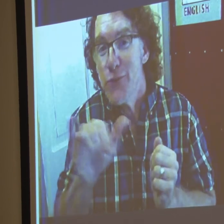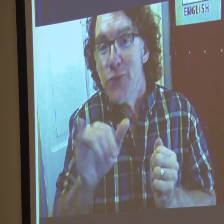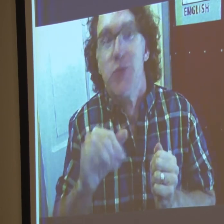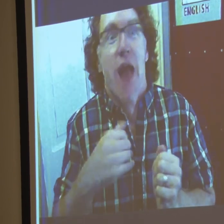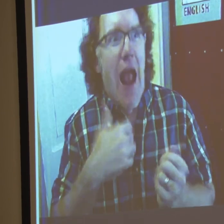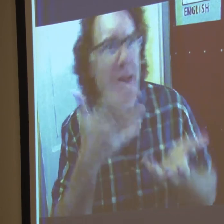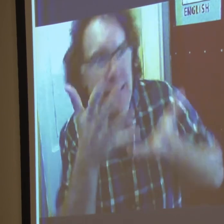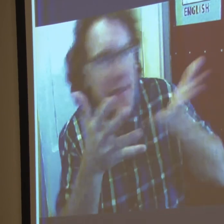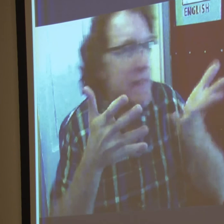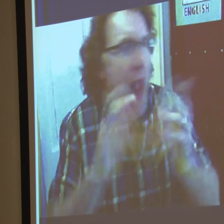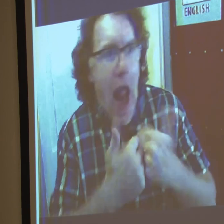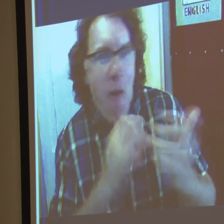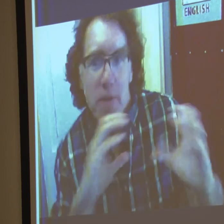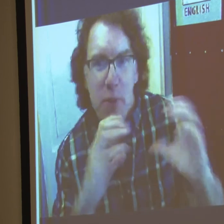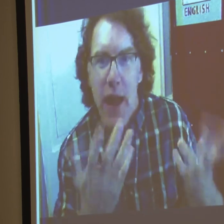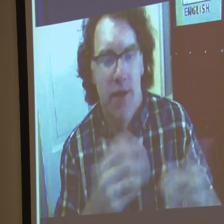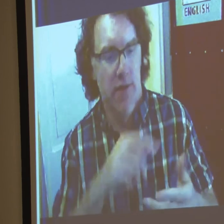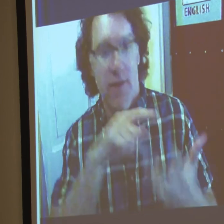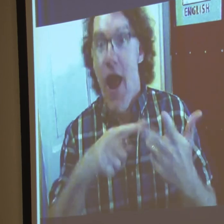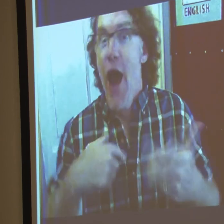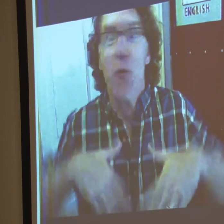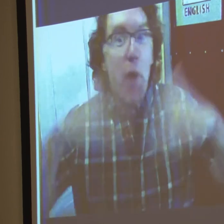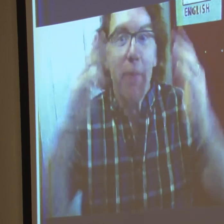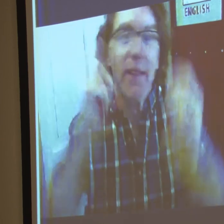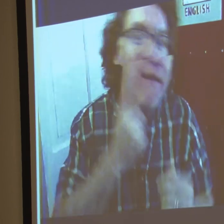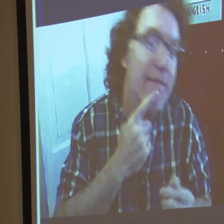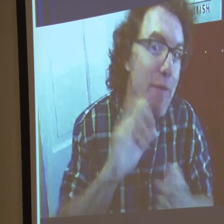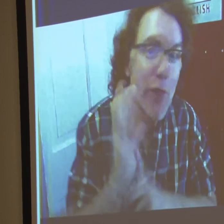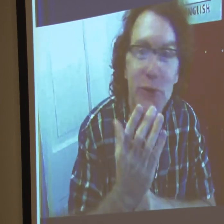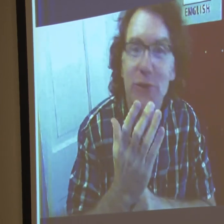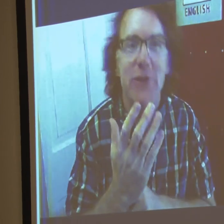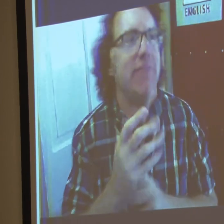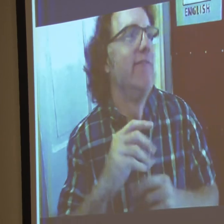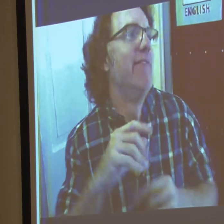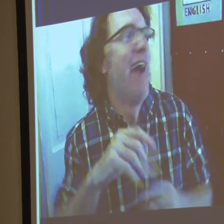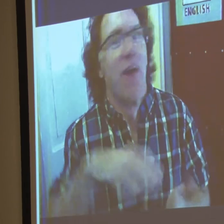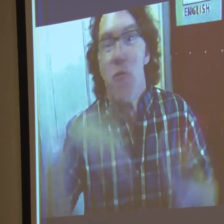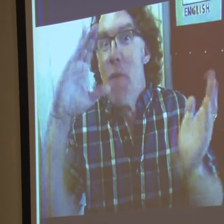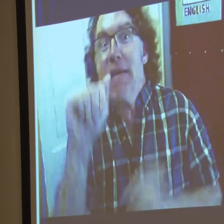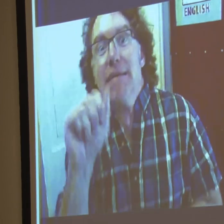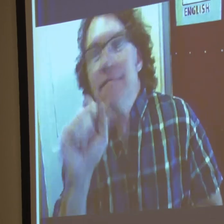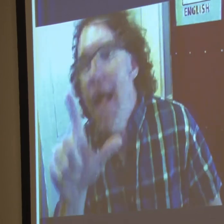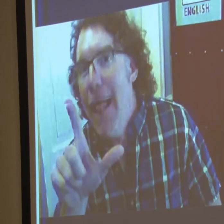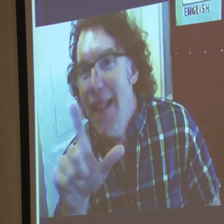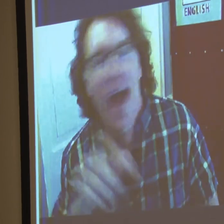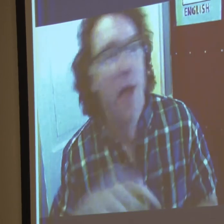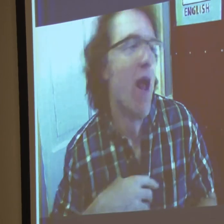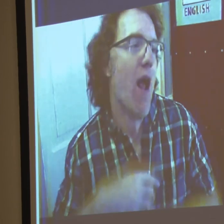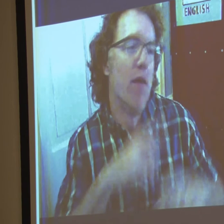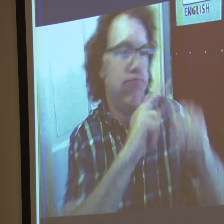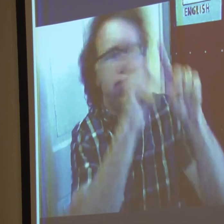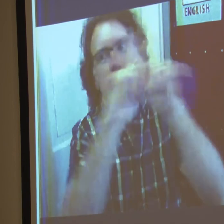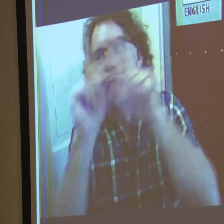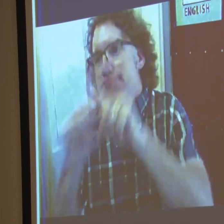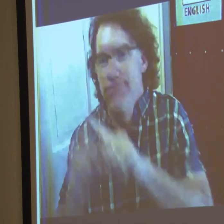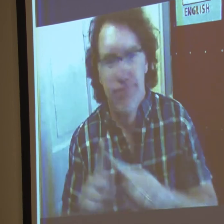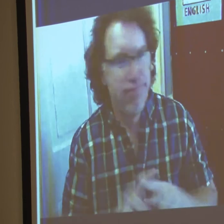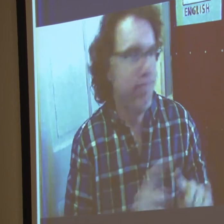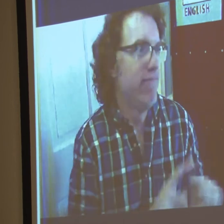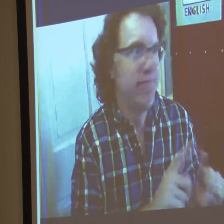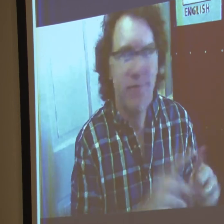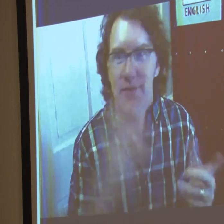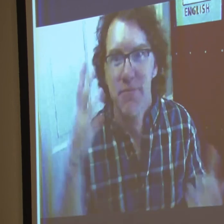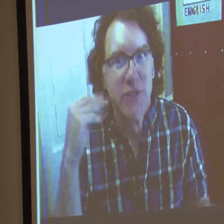that are hard of hearing or oral. We try to communicate the best that we can. I love deaf culture. I love ASL.